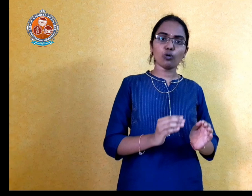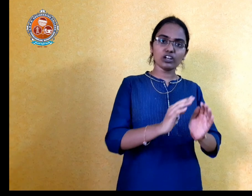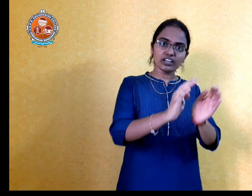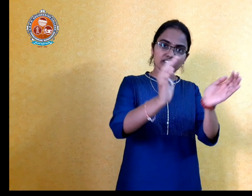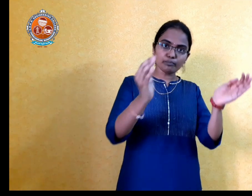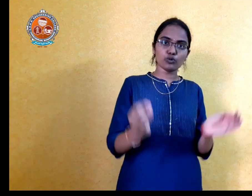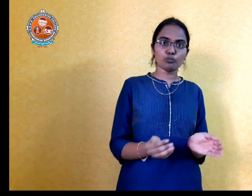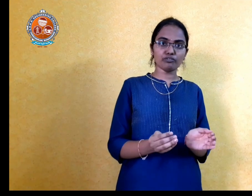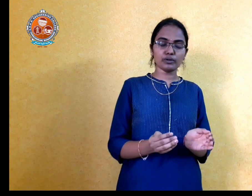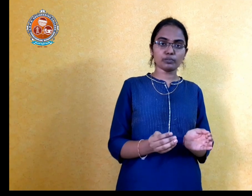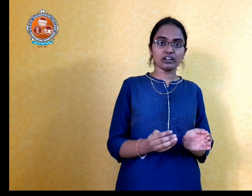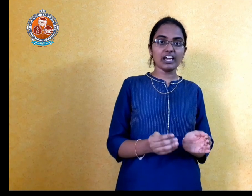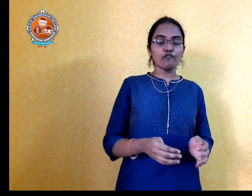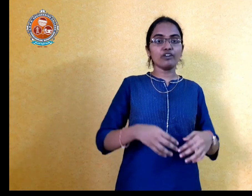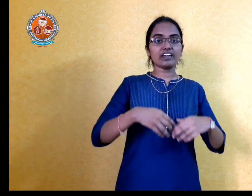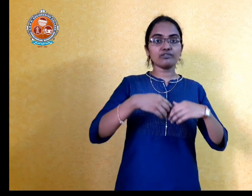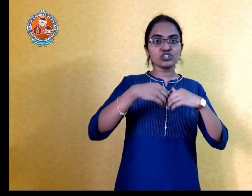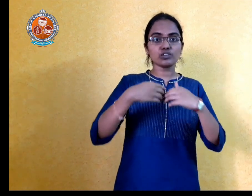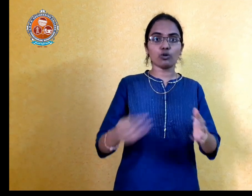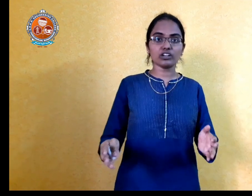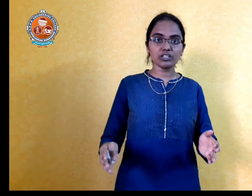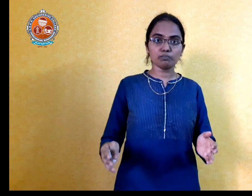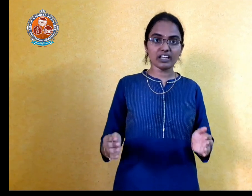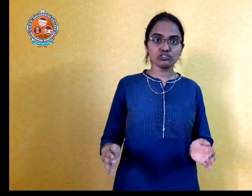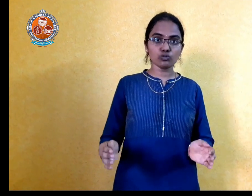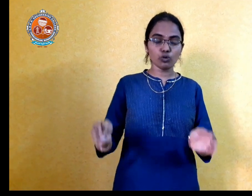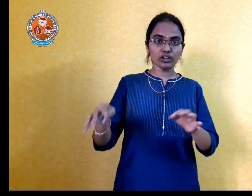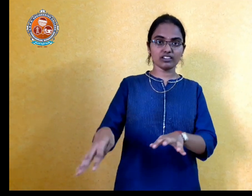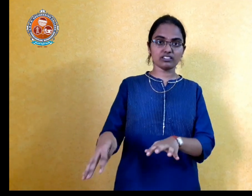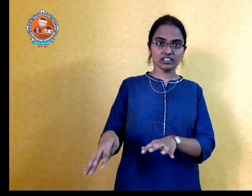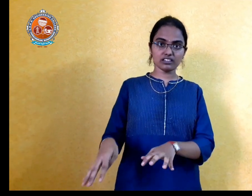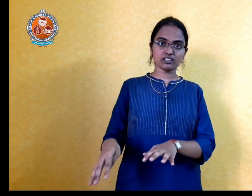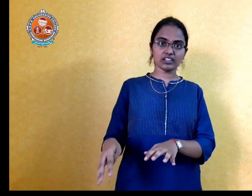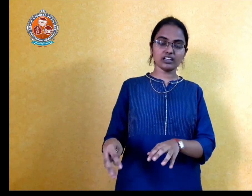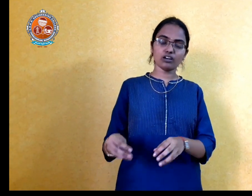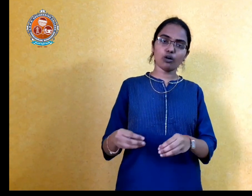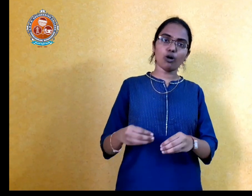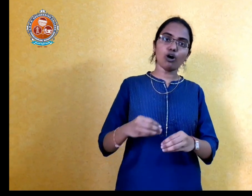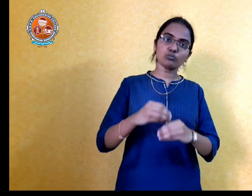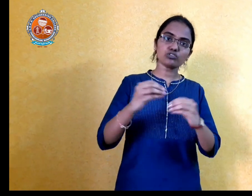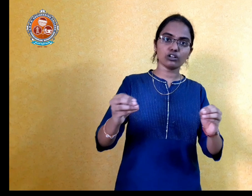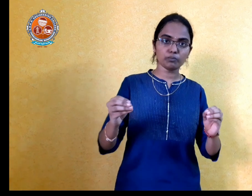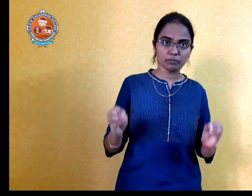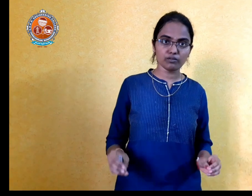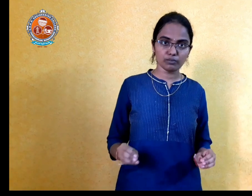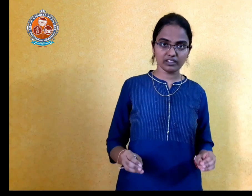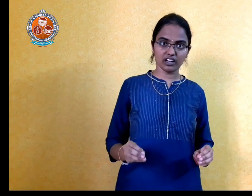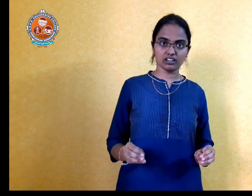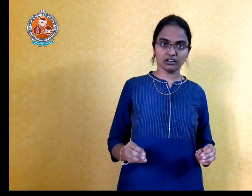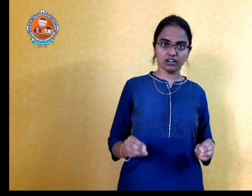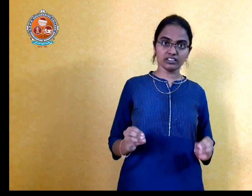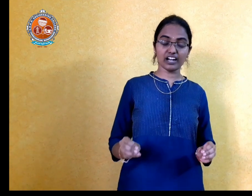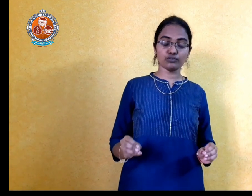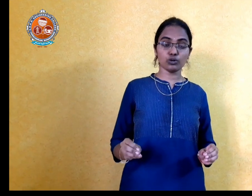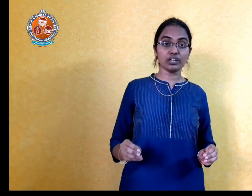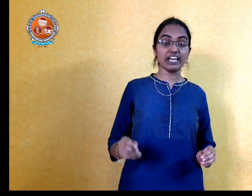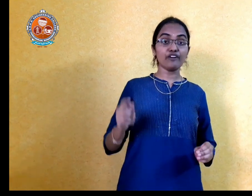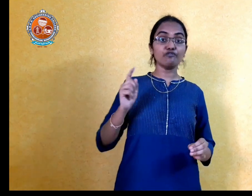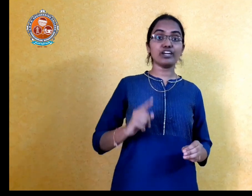only a full group of people whatever the place you go in this state almost all the people will be in that building. When